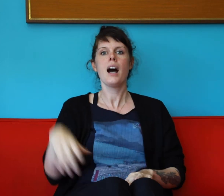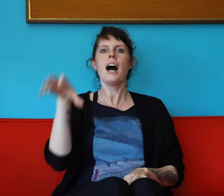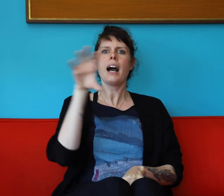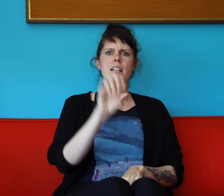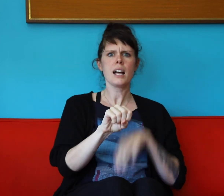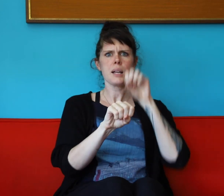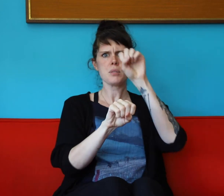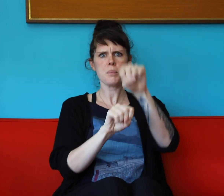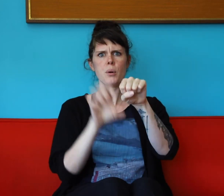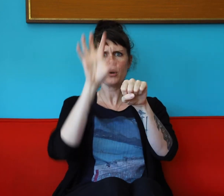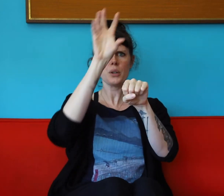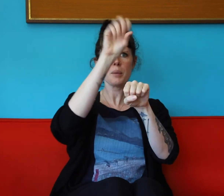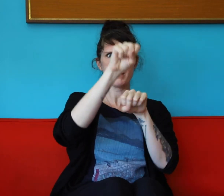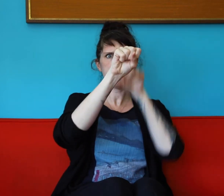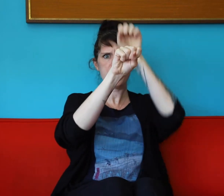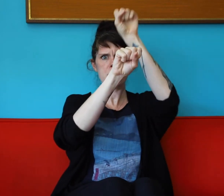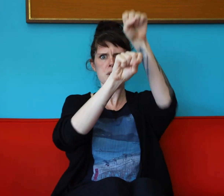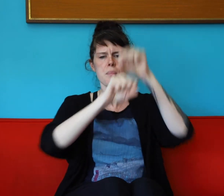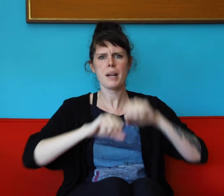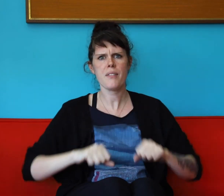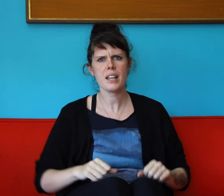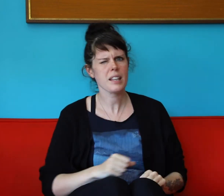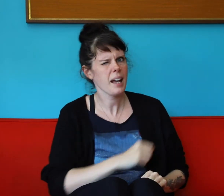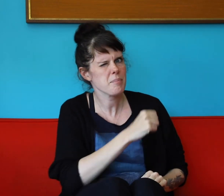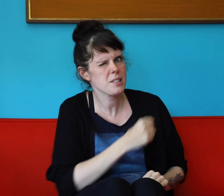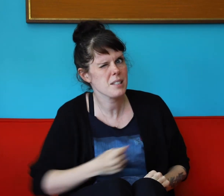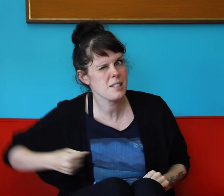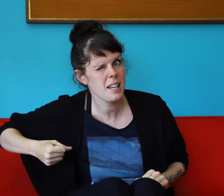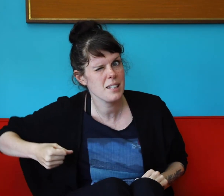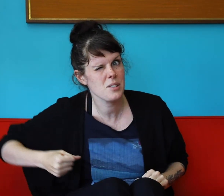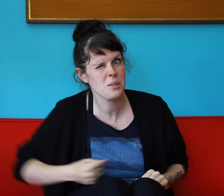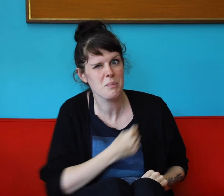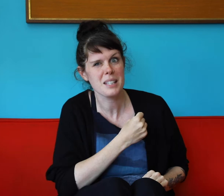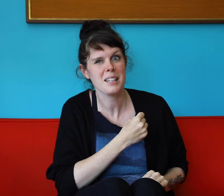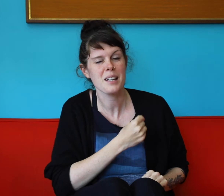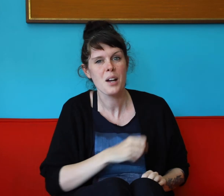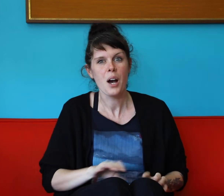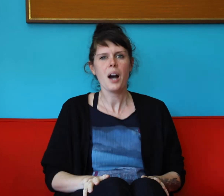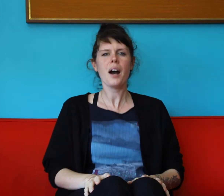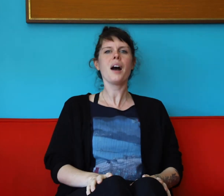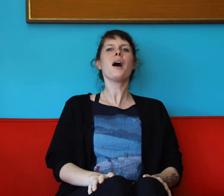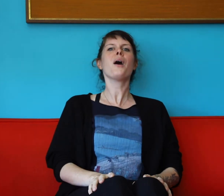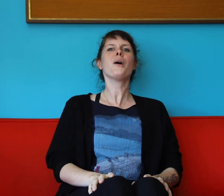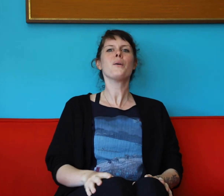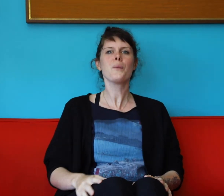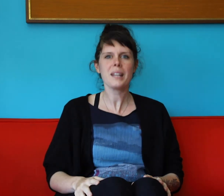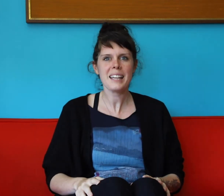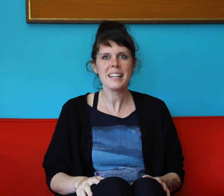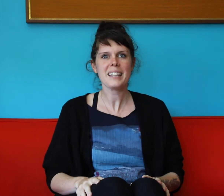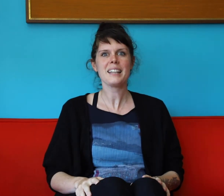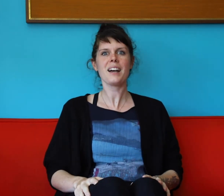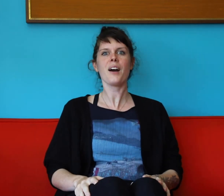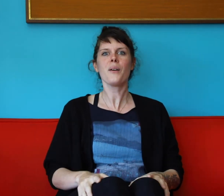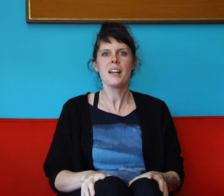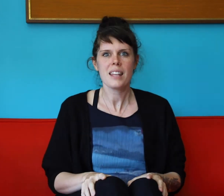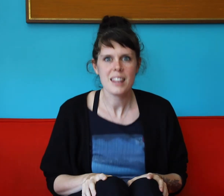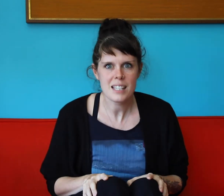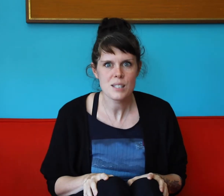I climbed aboard a pirate ship and the captain said to me, Oh, we go this